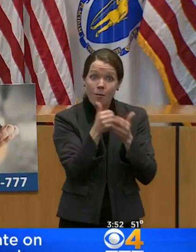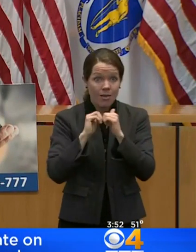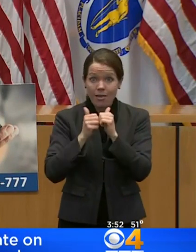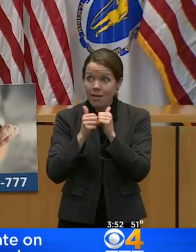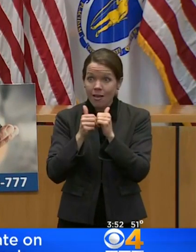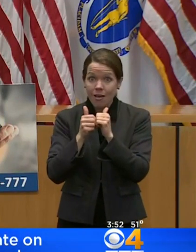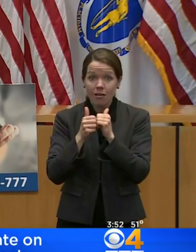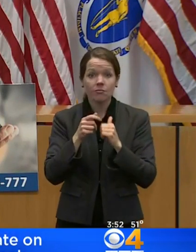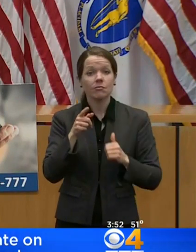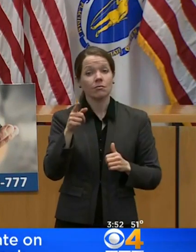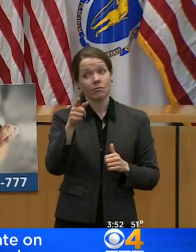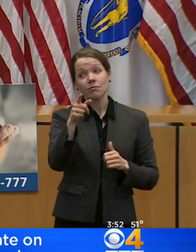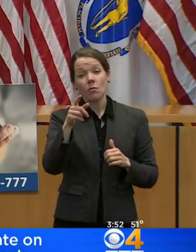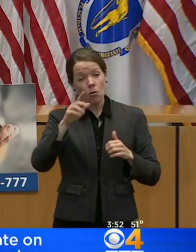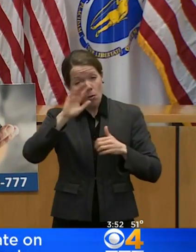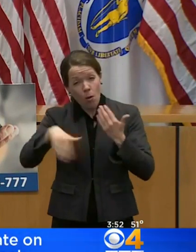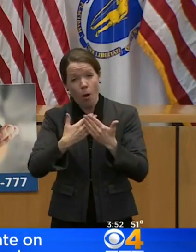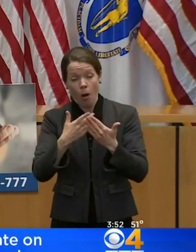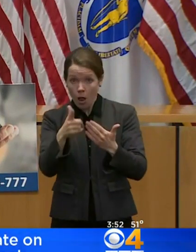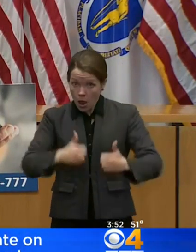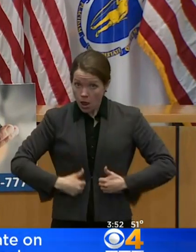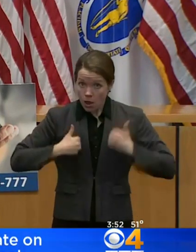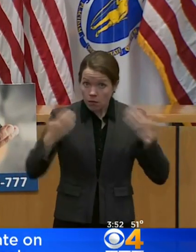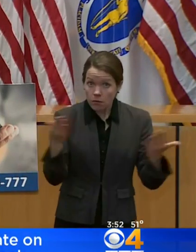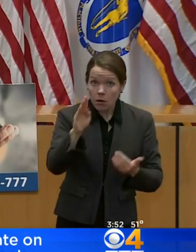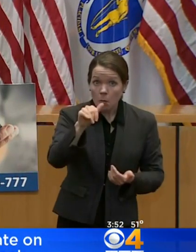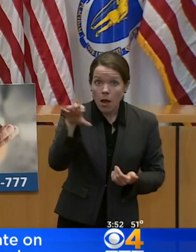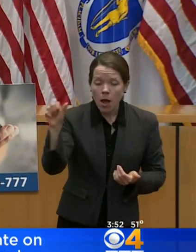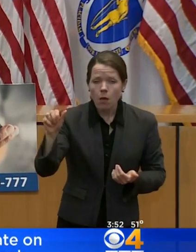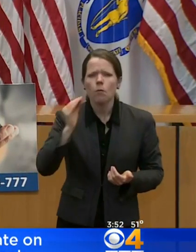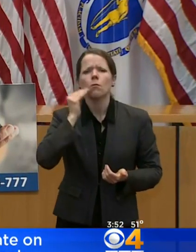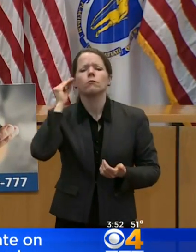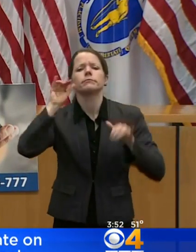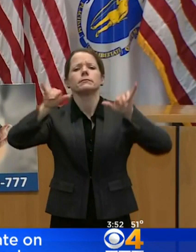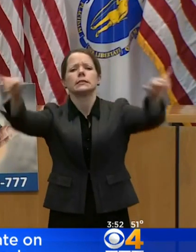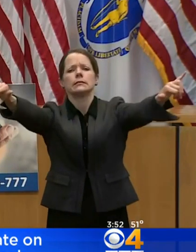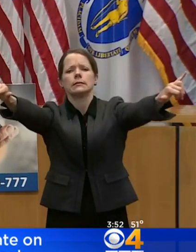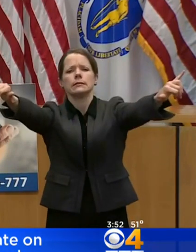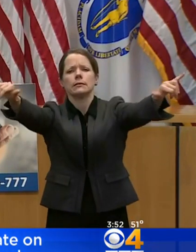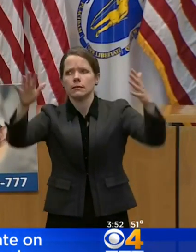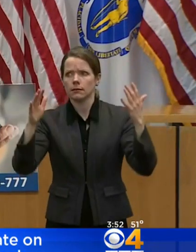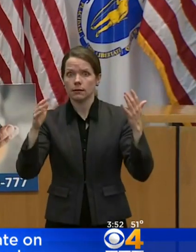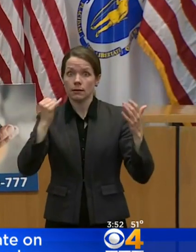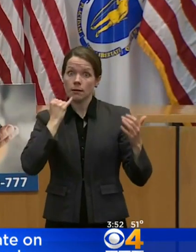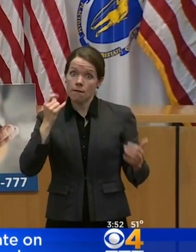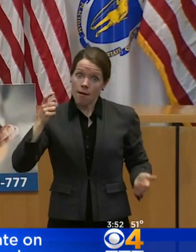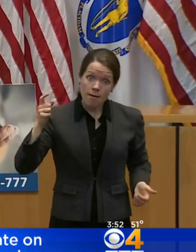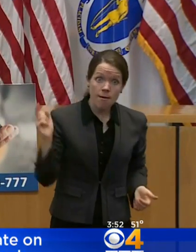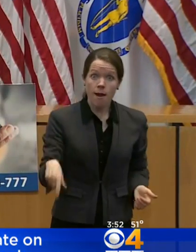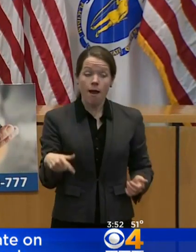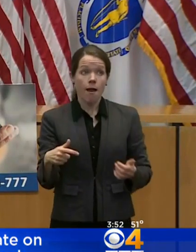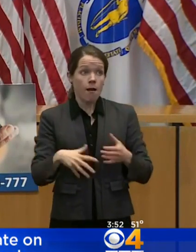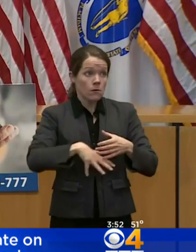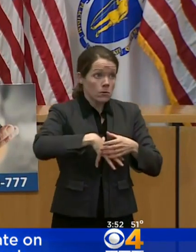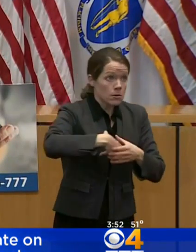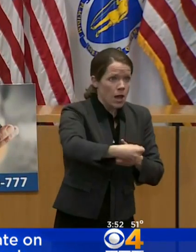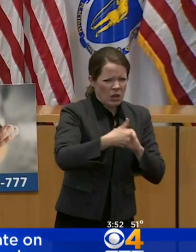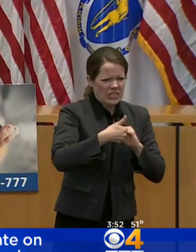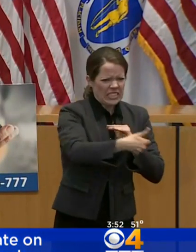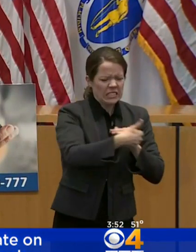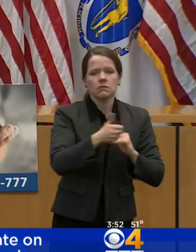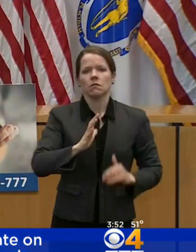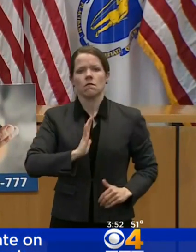home unless you absolutely positively have to be out. Continue to practice social distancing and do what you can